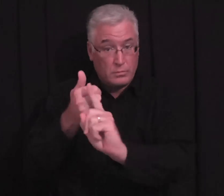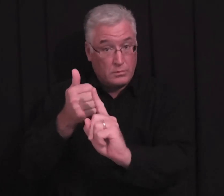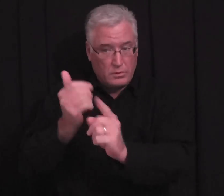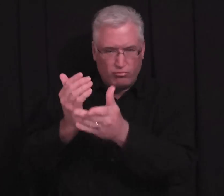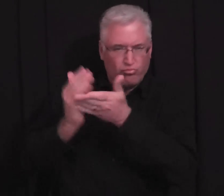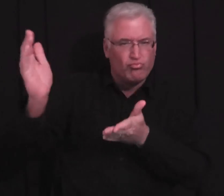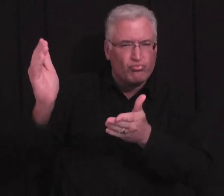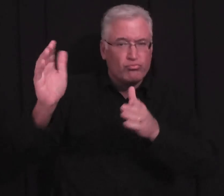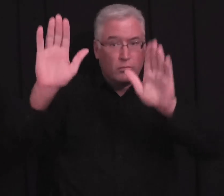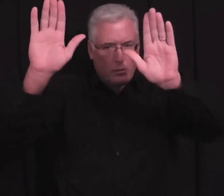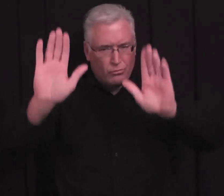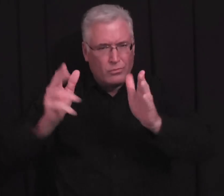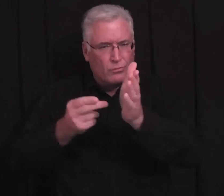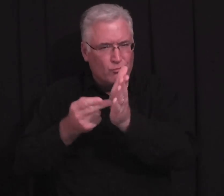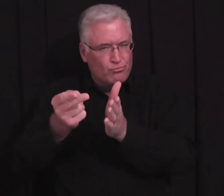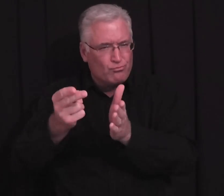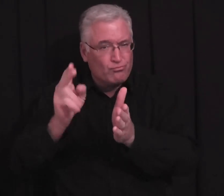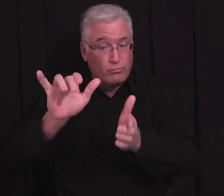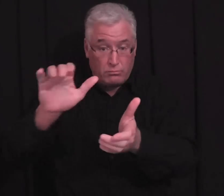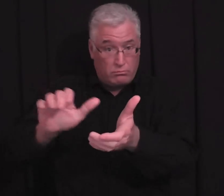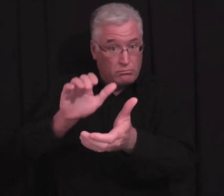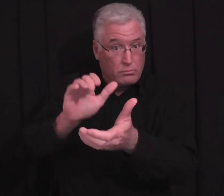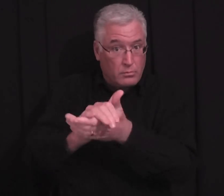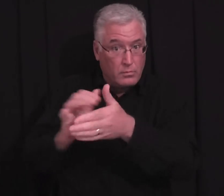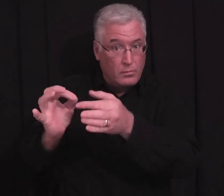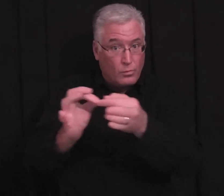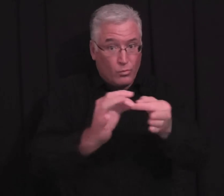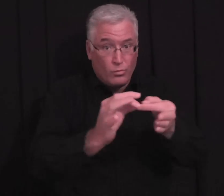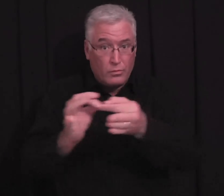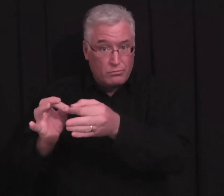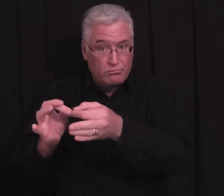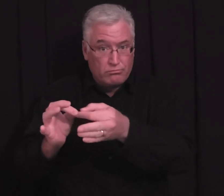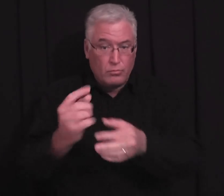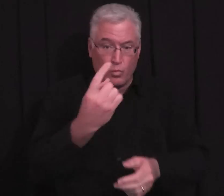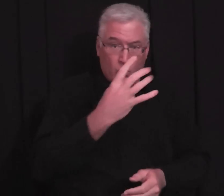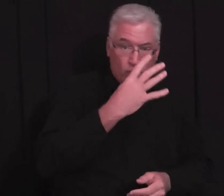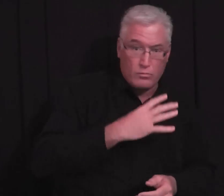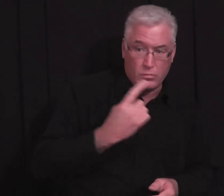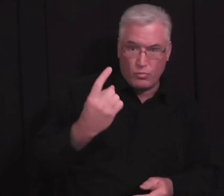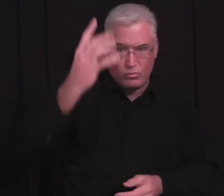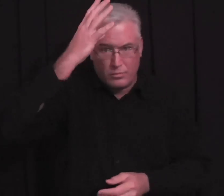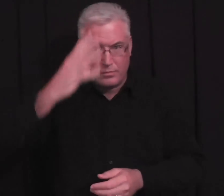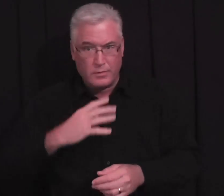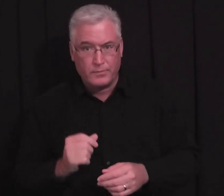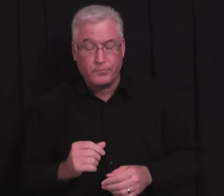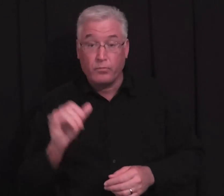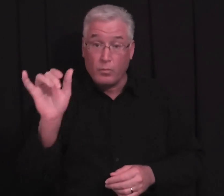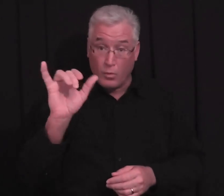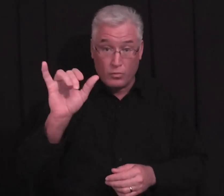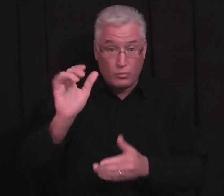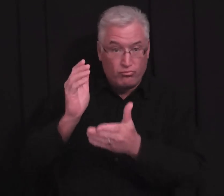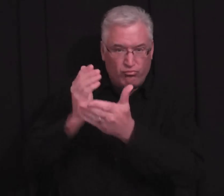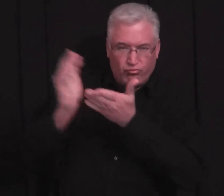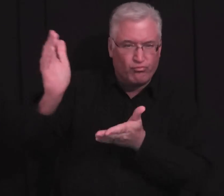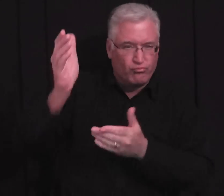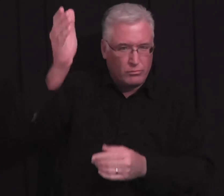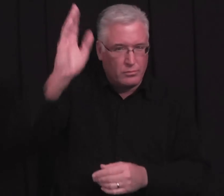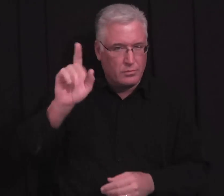secondly, adultery, you know, rejects the great truth of the marital relationship between one woman and one man.